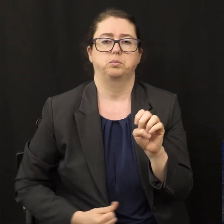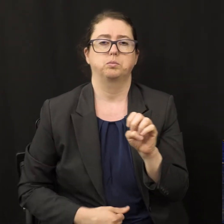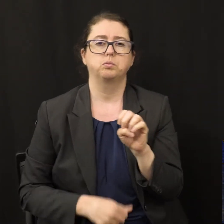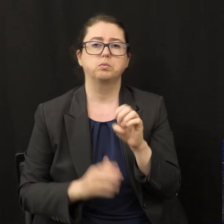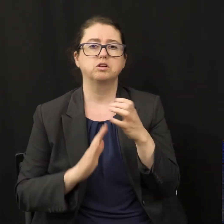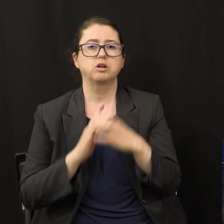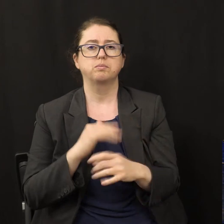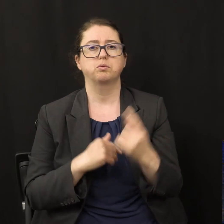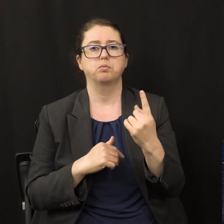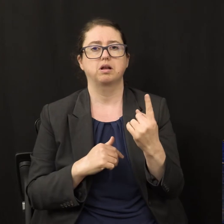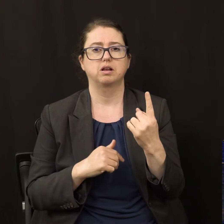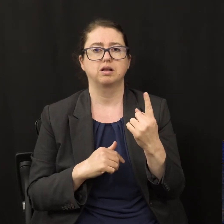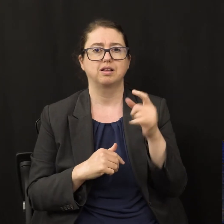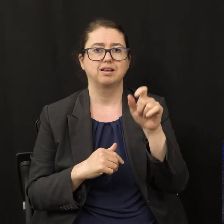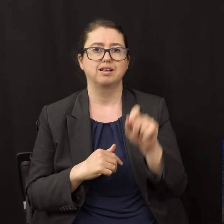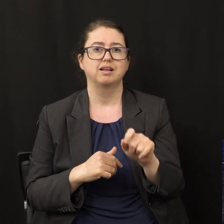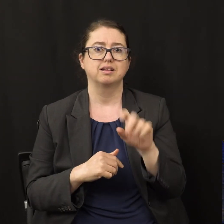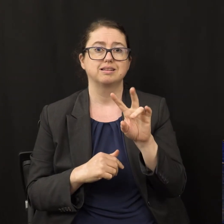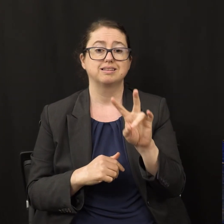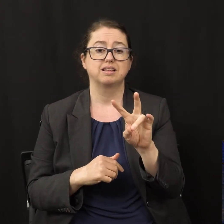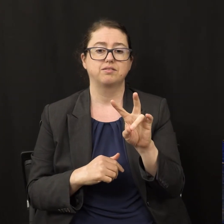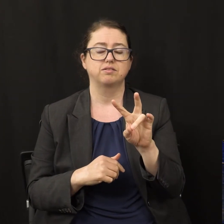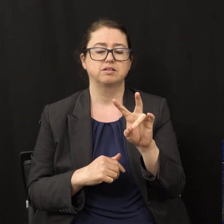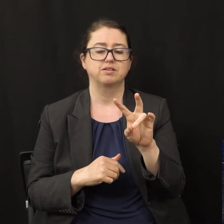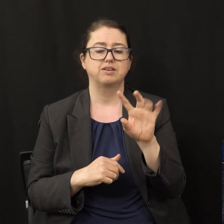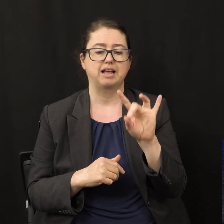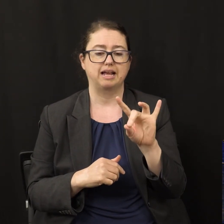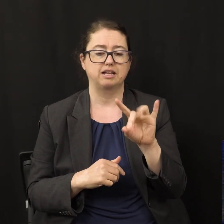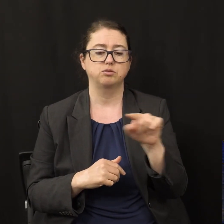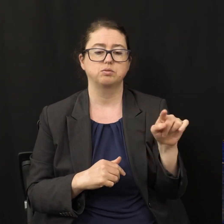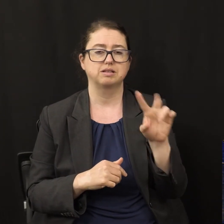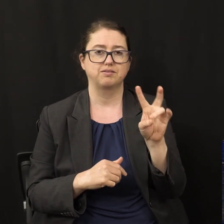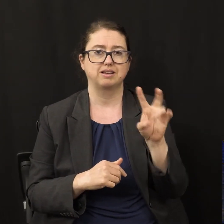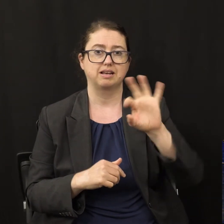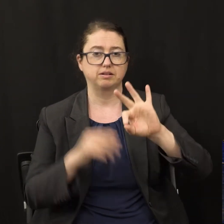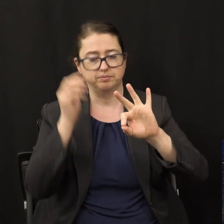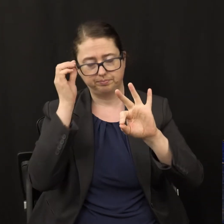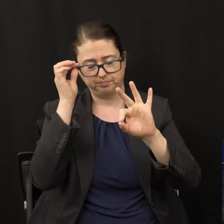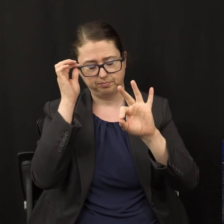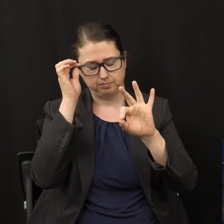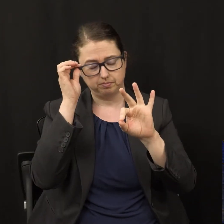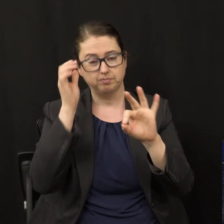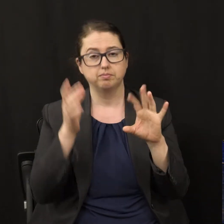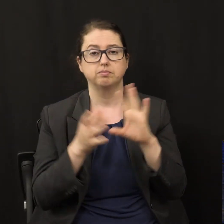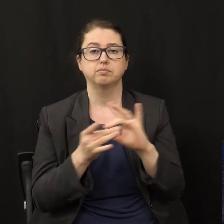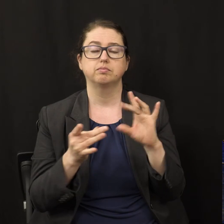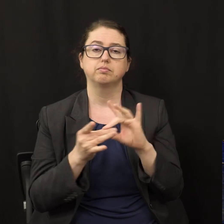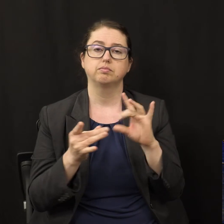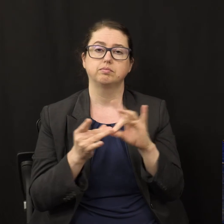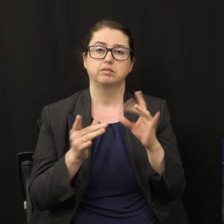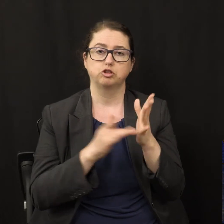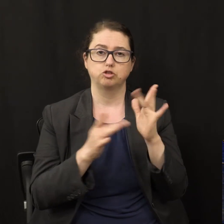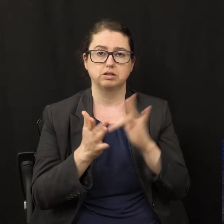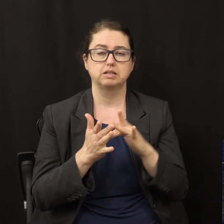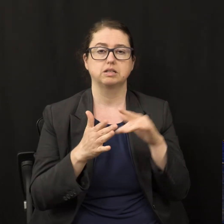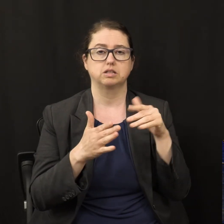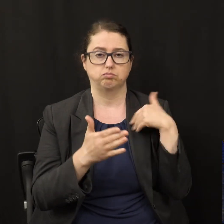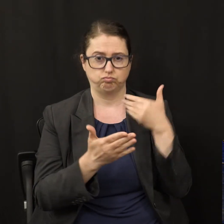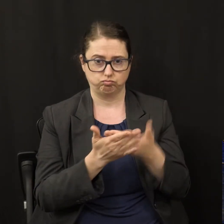and verses 78 and 79. It speaks about the coming of Jesus, his incarnation. It says, through the tender